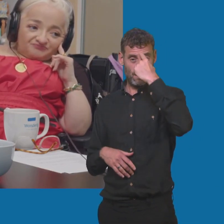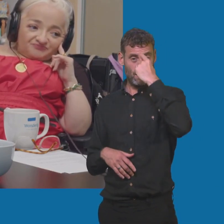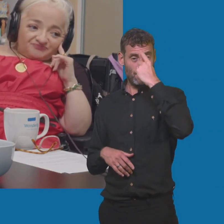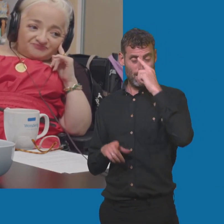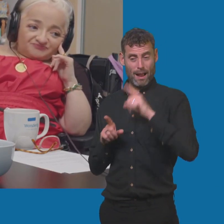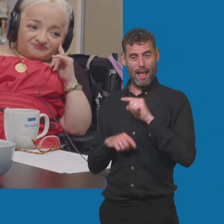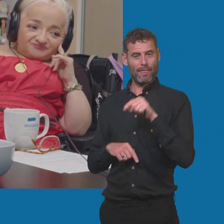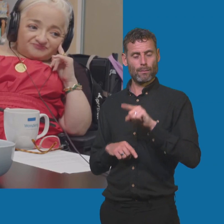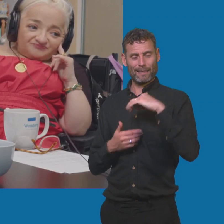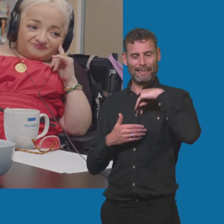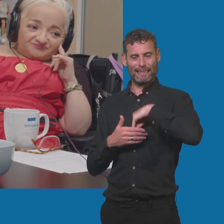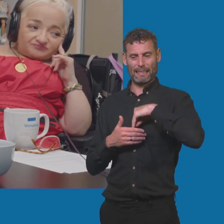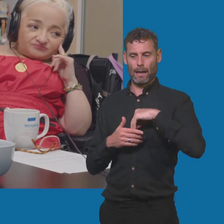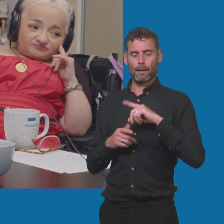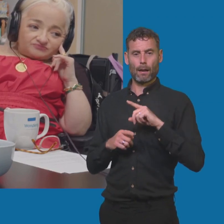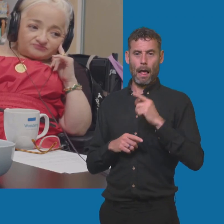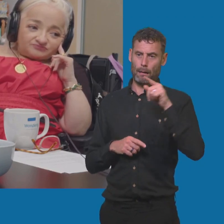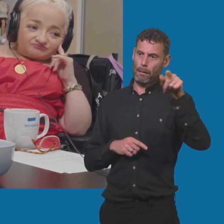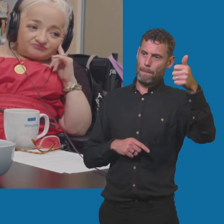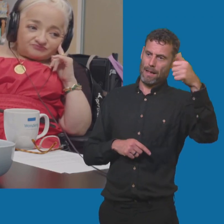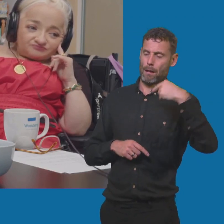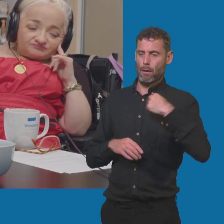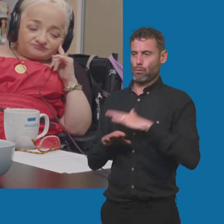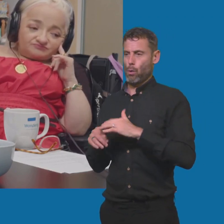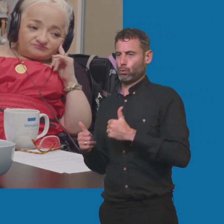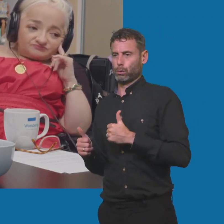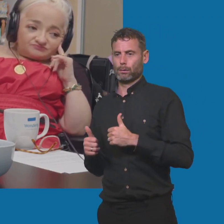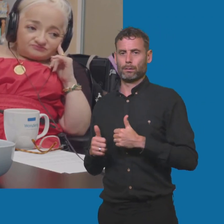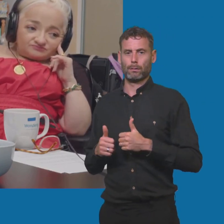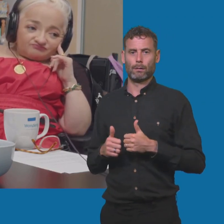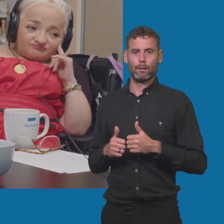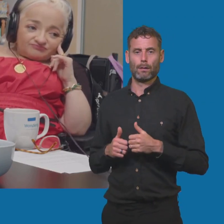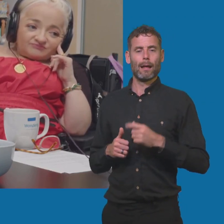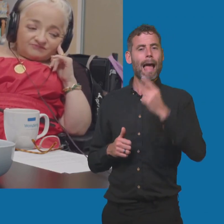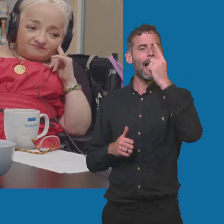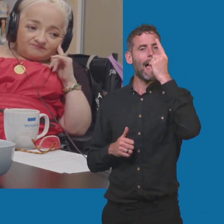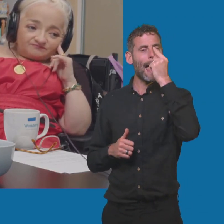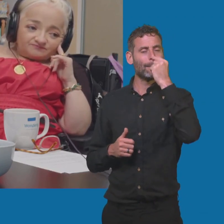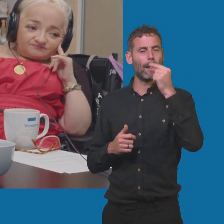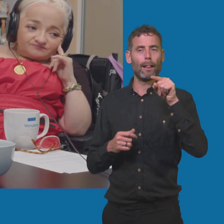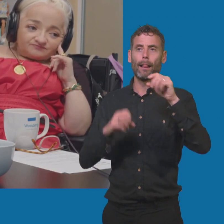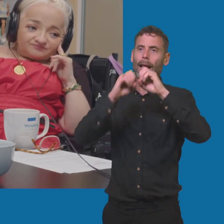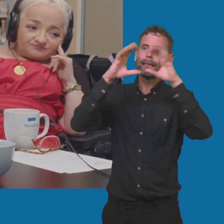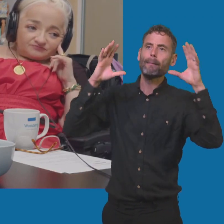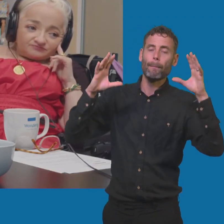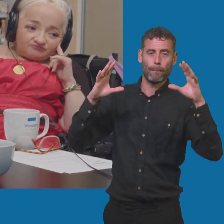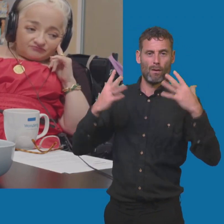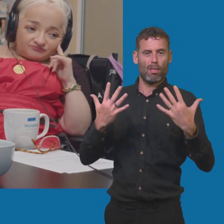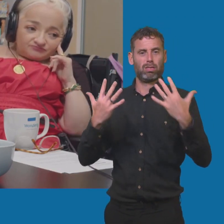internalised ableism that has been put onto us with this learnt behaviour. So, I'm so thankful